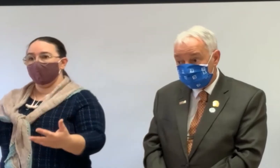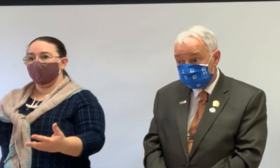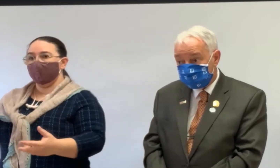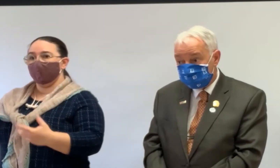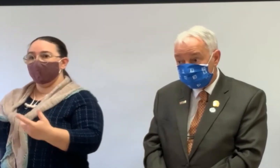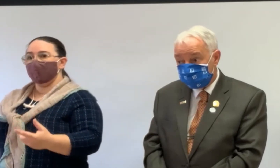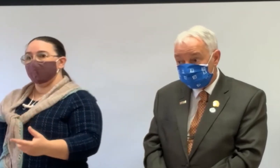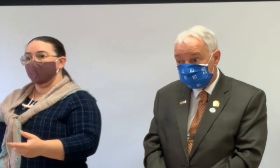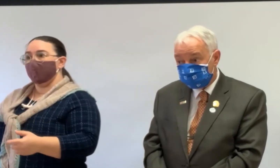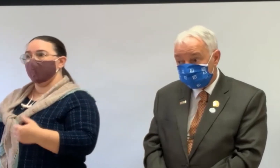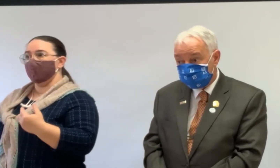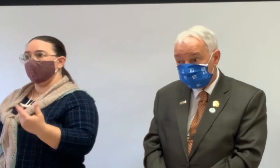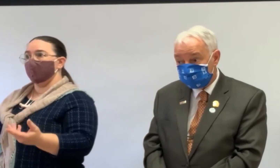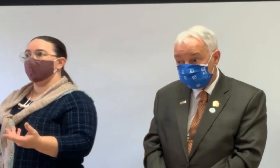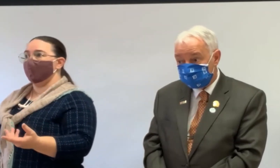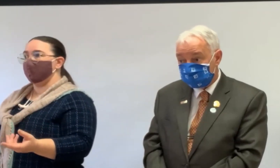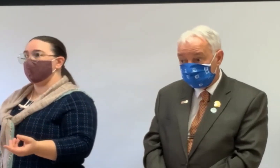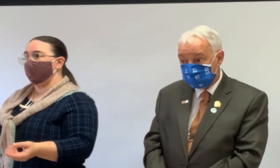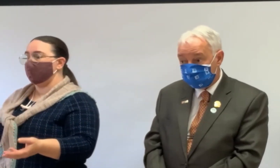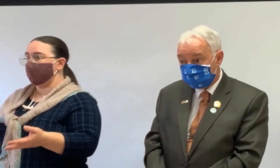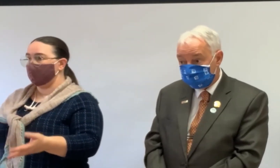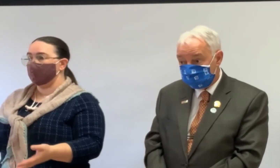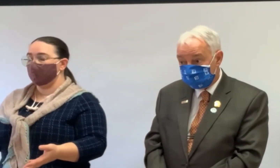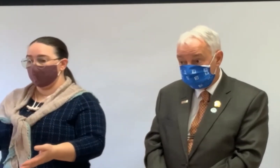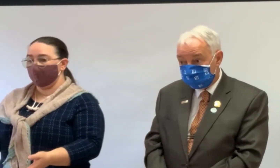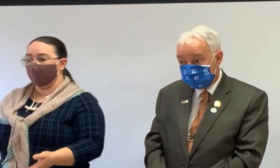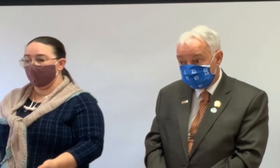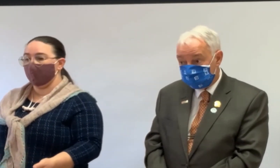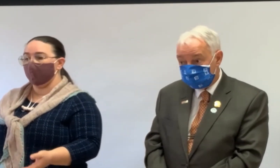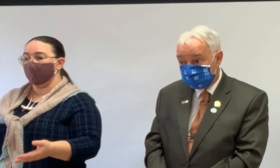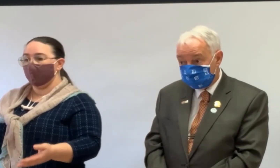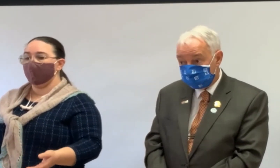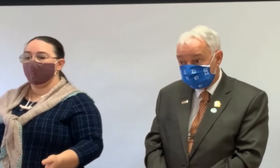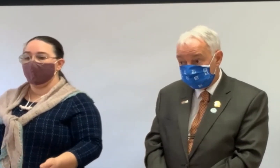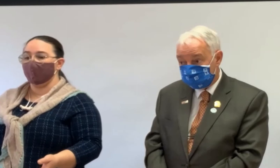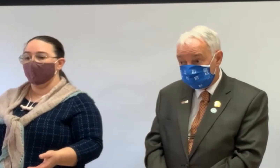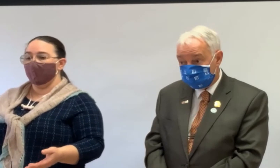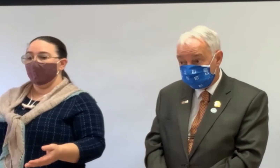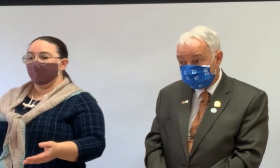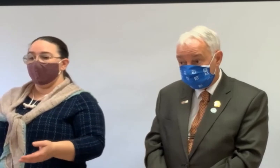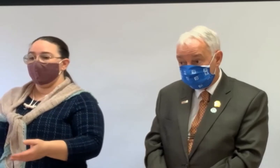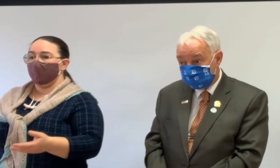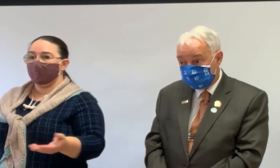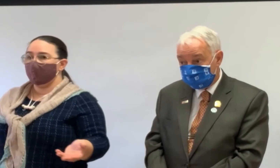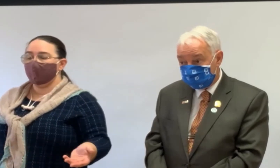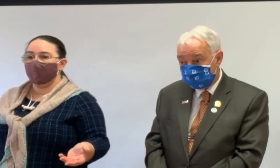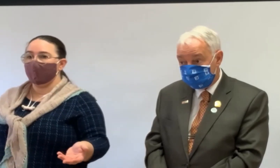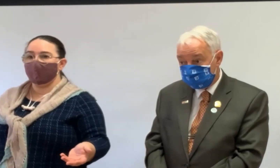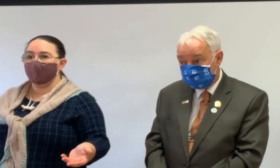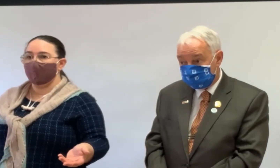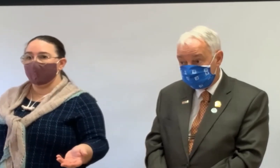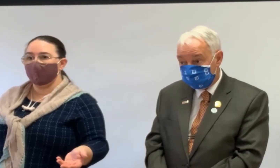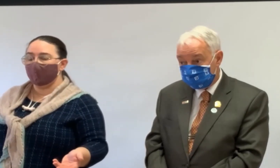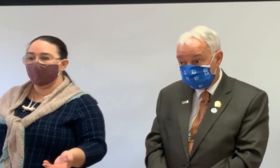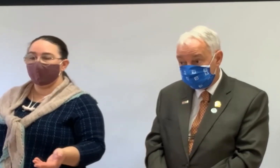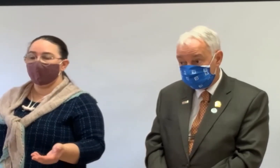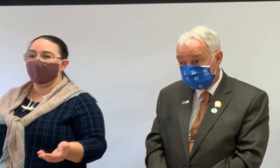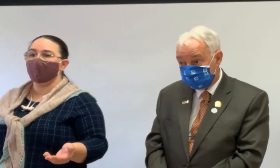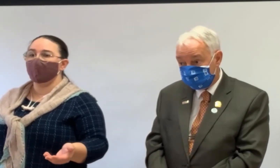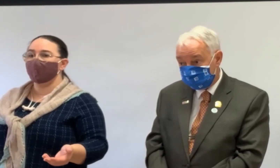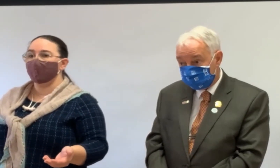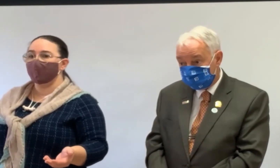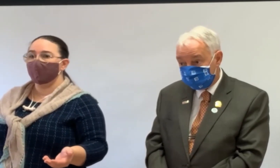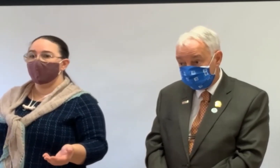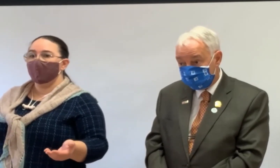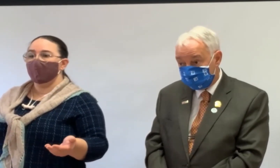reasons we want to make sure people know their options better, because where we are, a lot of people, the taxes are the biggest expense. And even